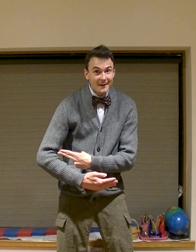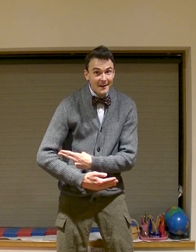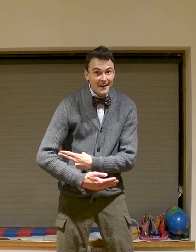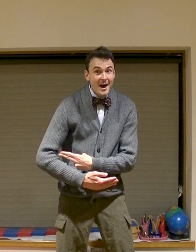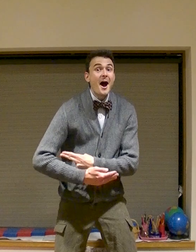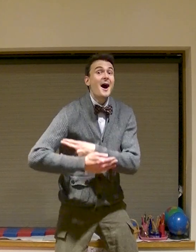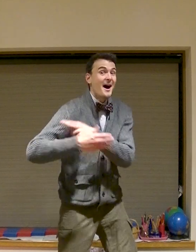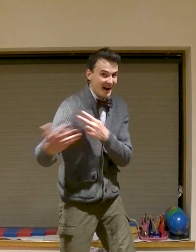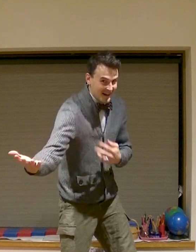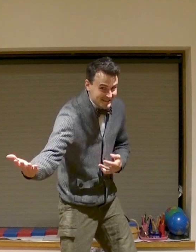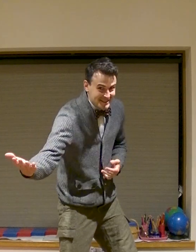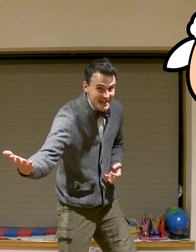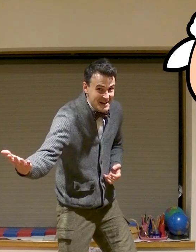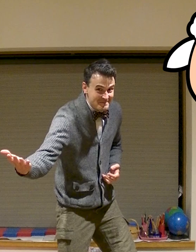A sheep!